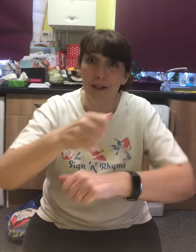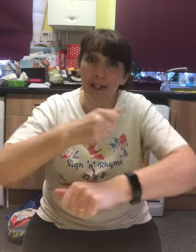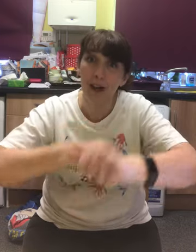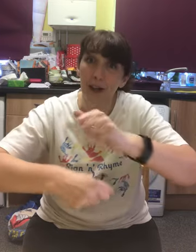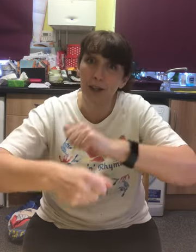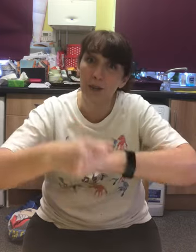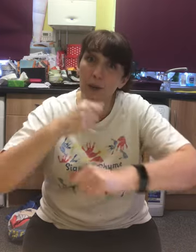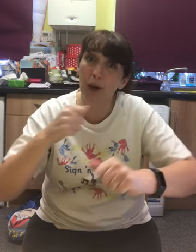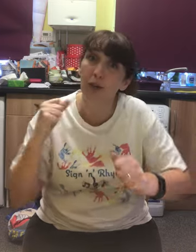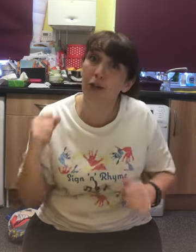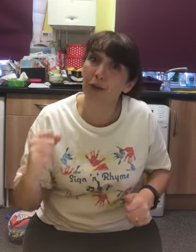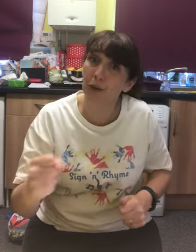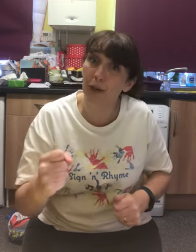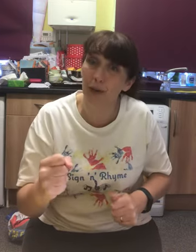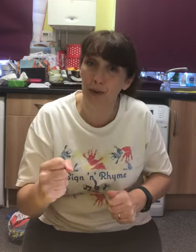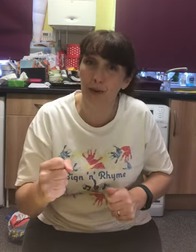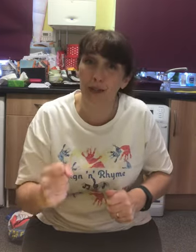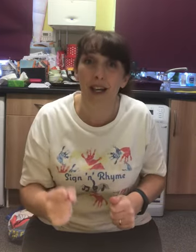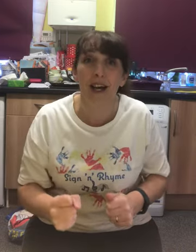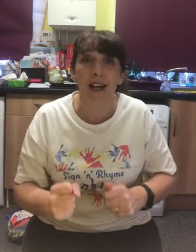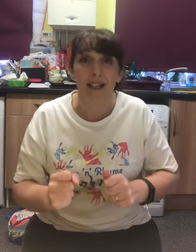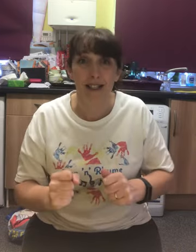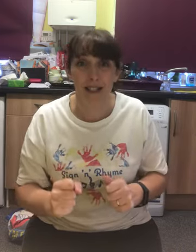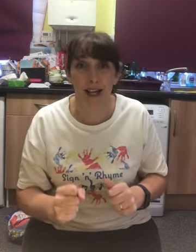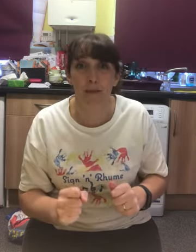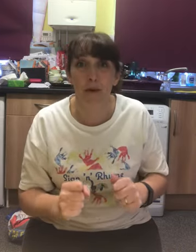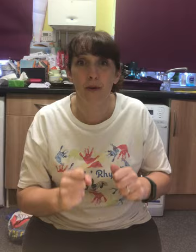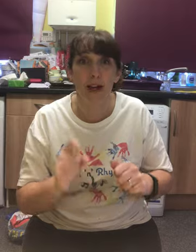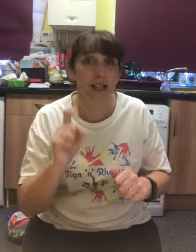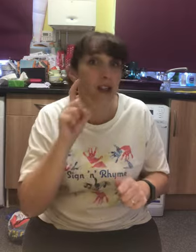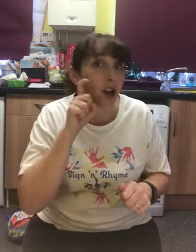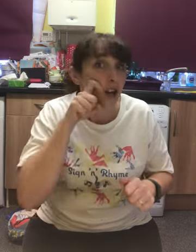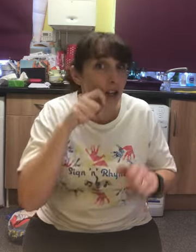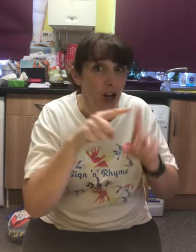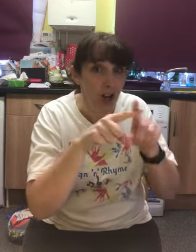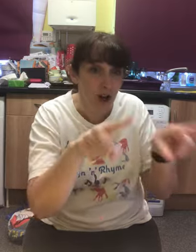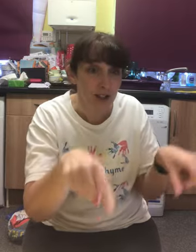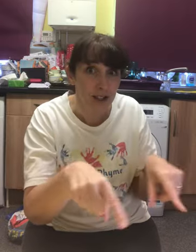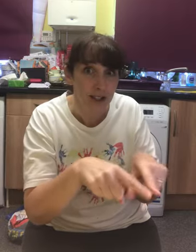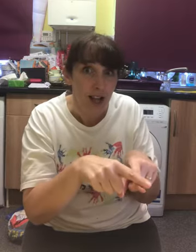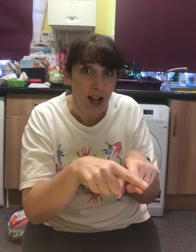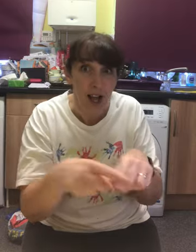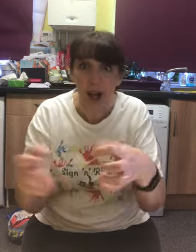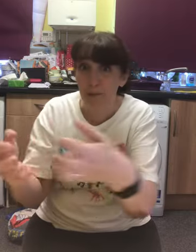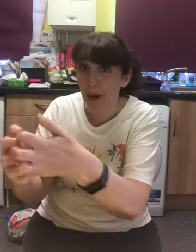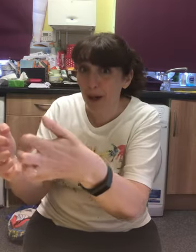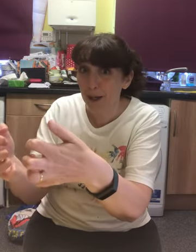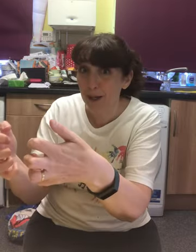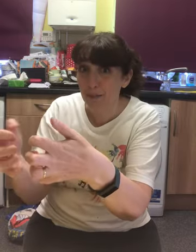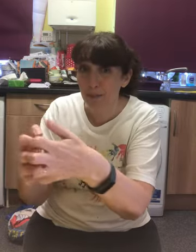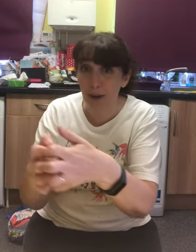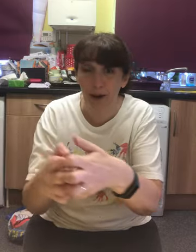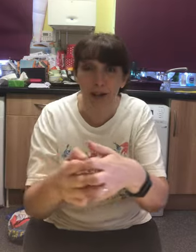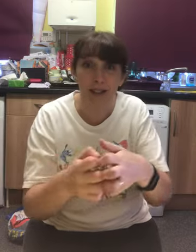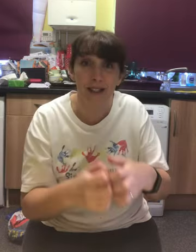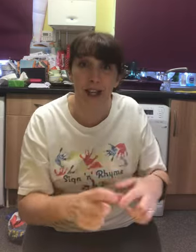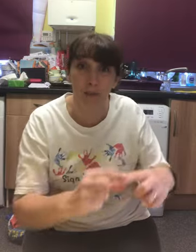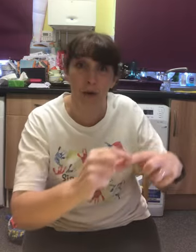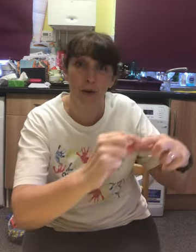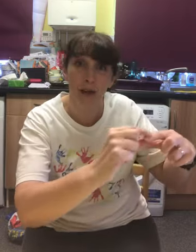Recycle what you use. Separate glass and paper. Separate